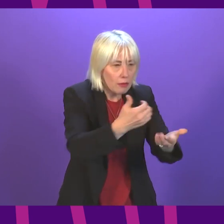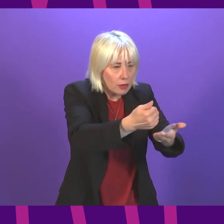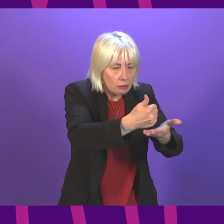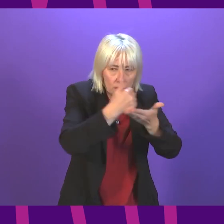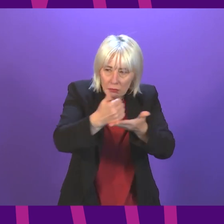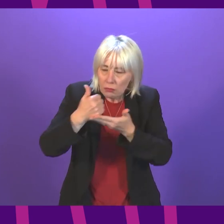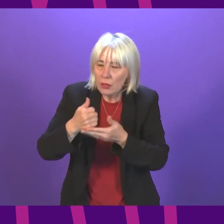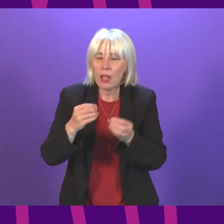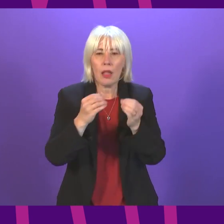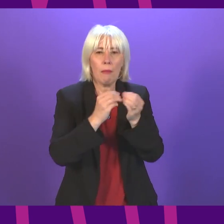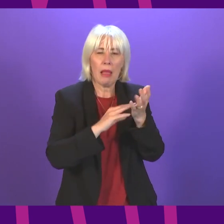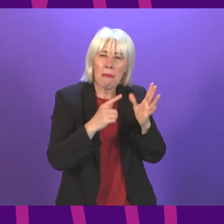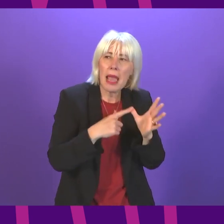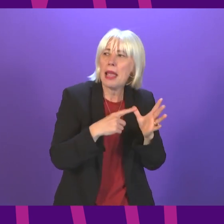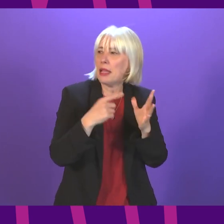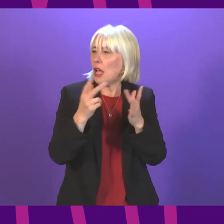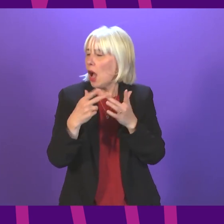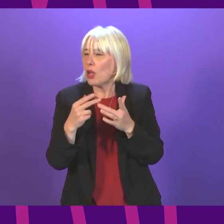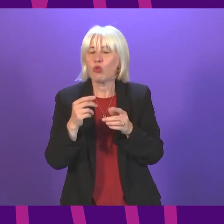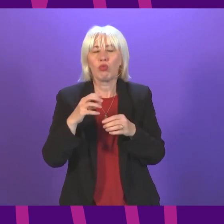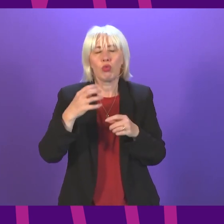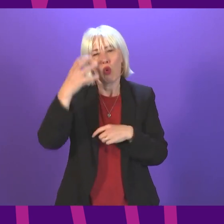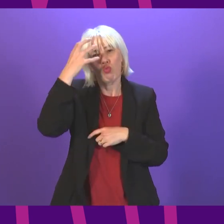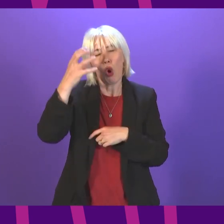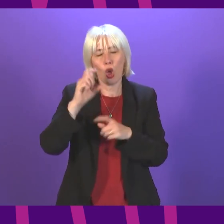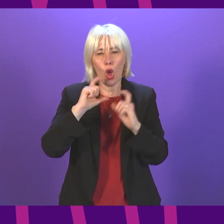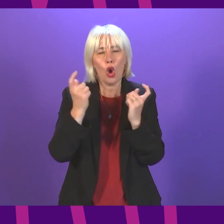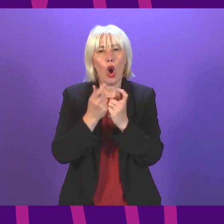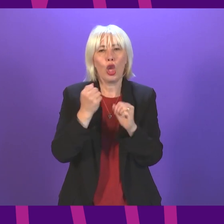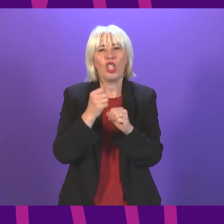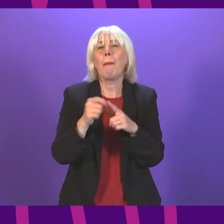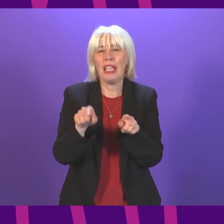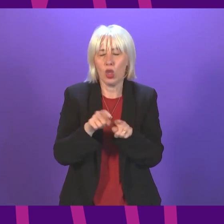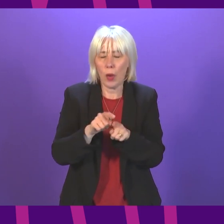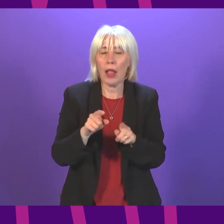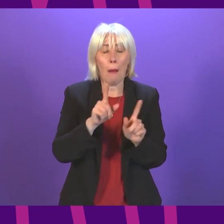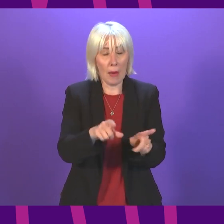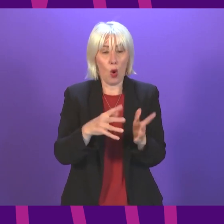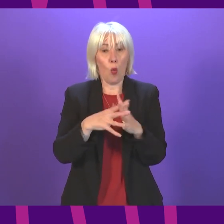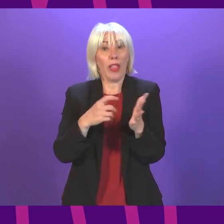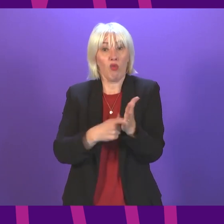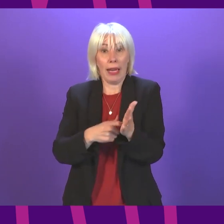stakeholders like the BMA and the Royal College of GPs too. But he has asked me to look at that again. I promise him I will do that.